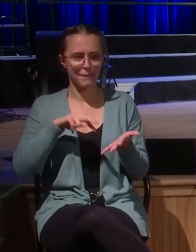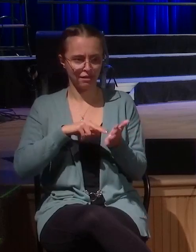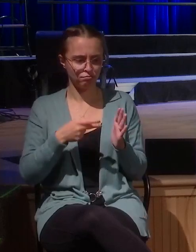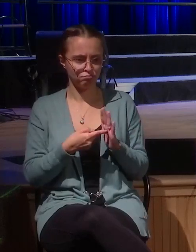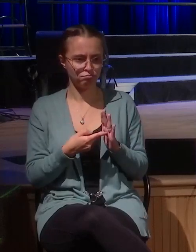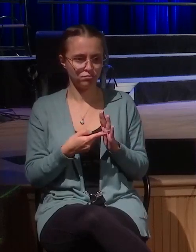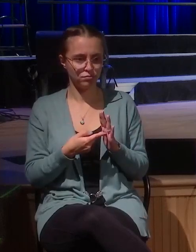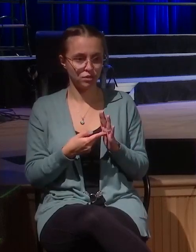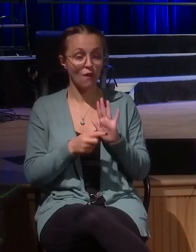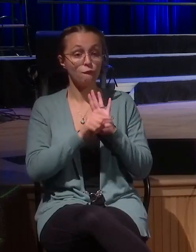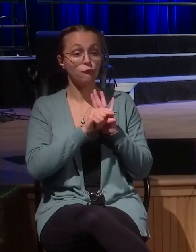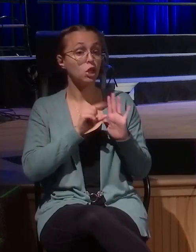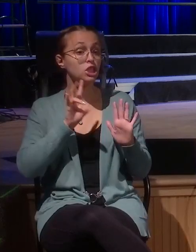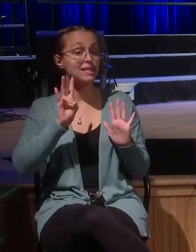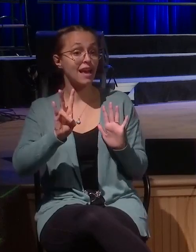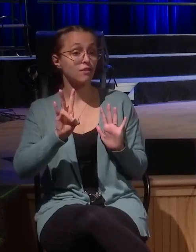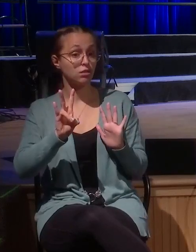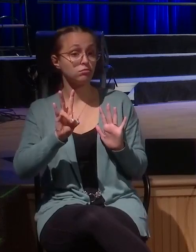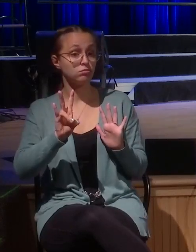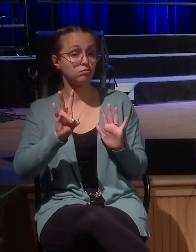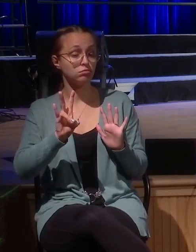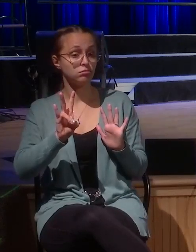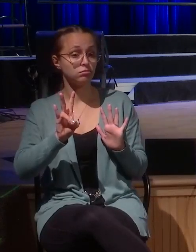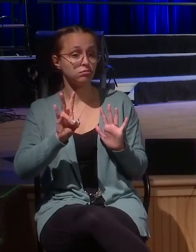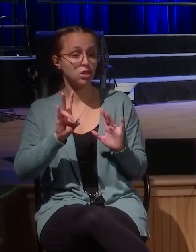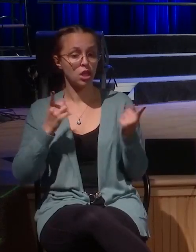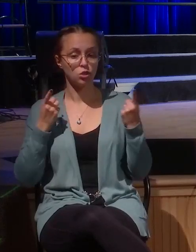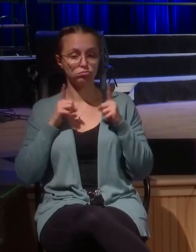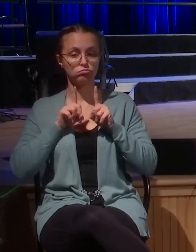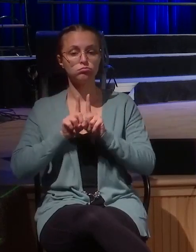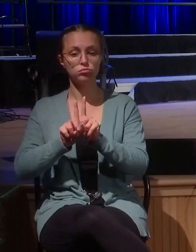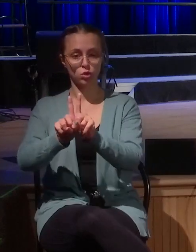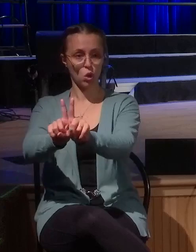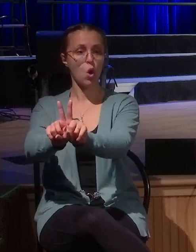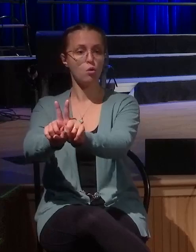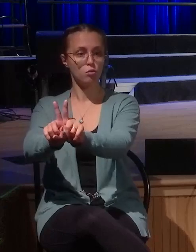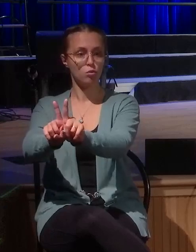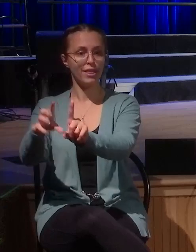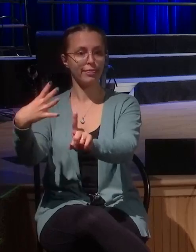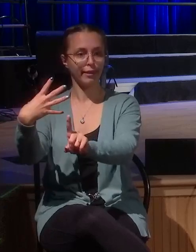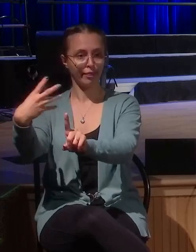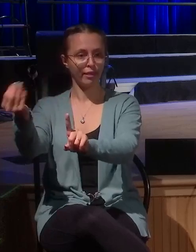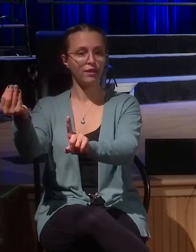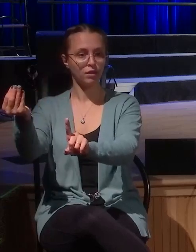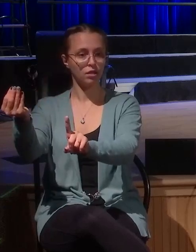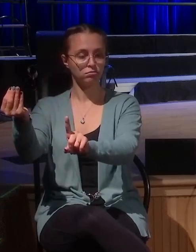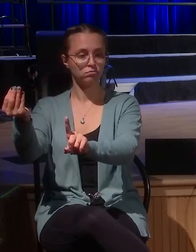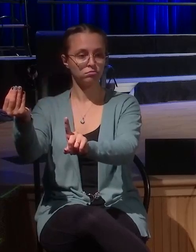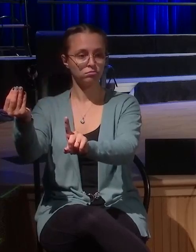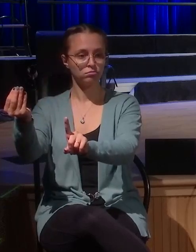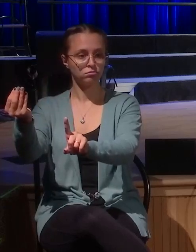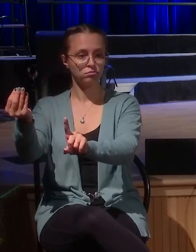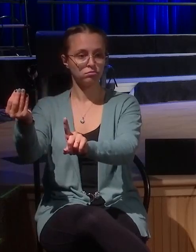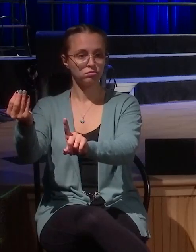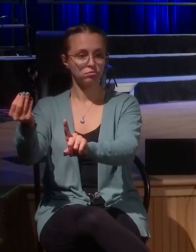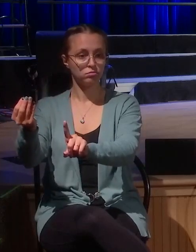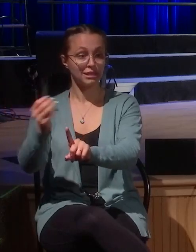Verse seven, now they go and they're leaving. He comes down the trees. Zacchaeus, I need to come to your house. Yes, Lord, I will